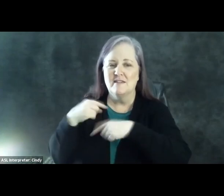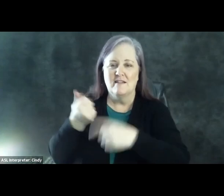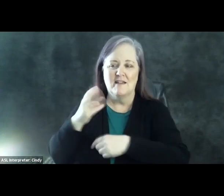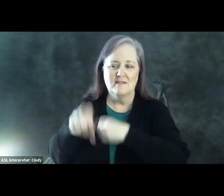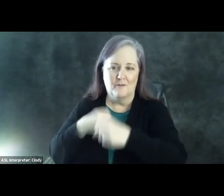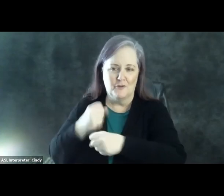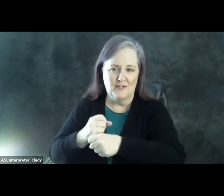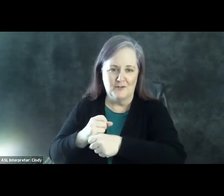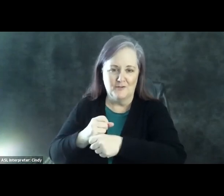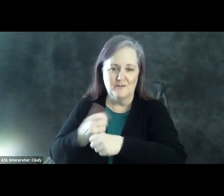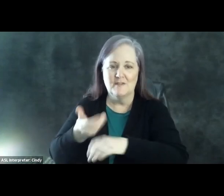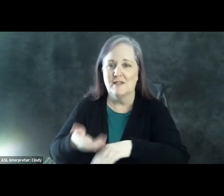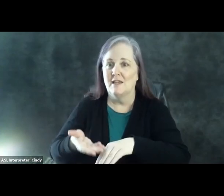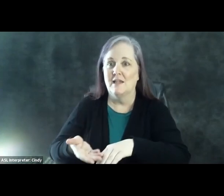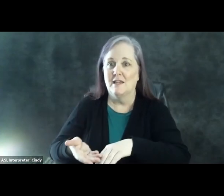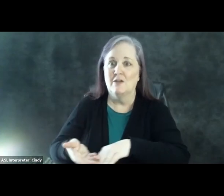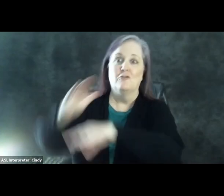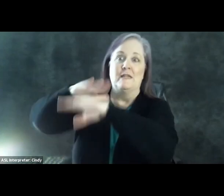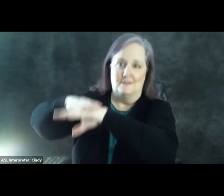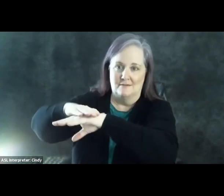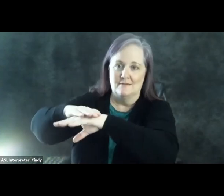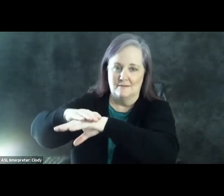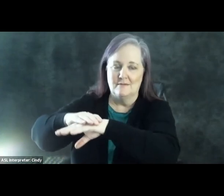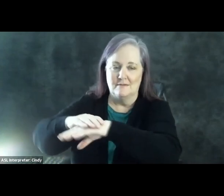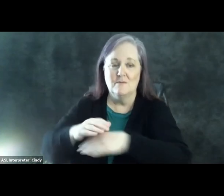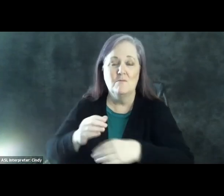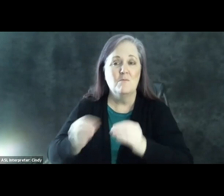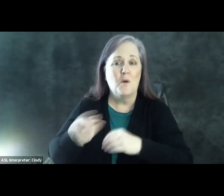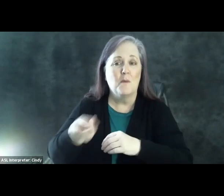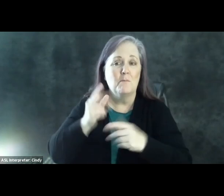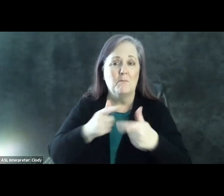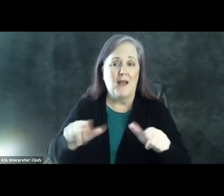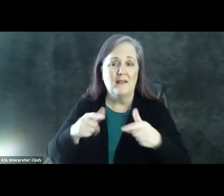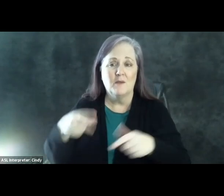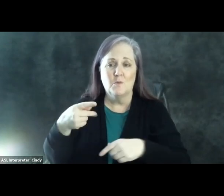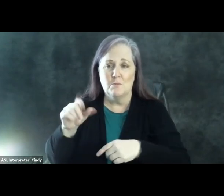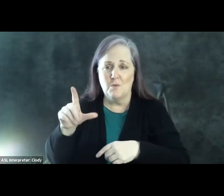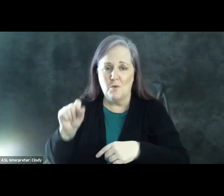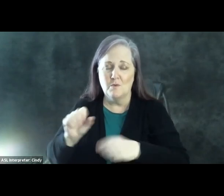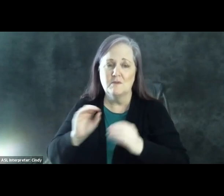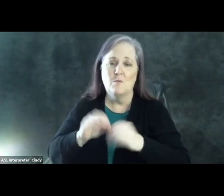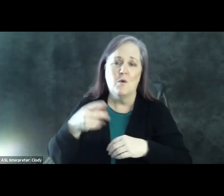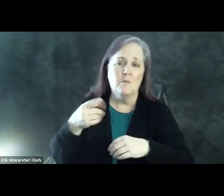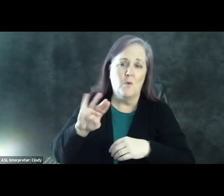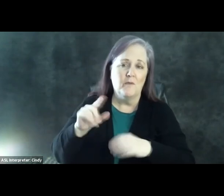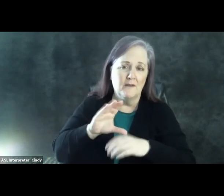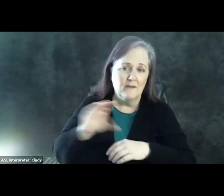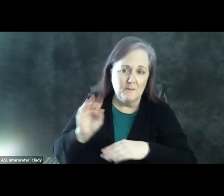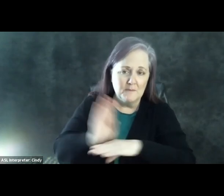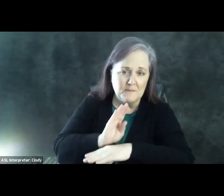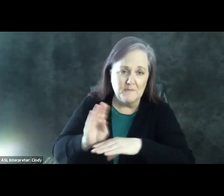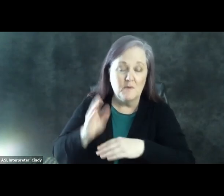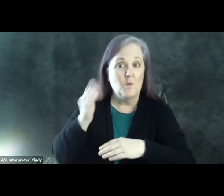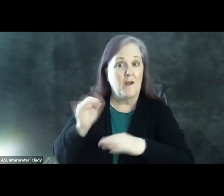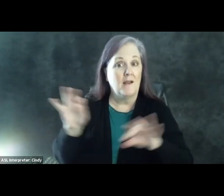years. So increased substantially. We have more bilingual polls. We have more bilingual polling firms. And why